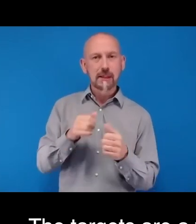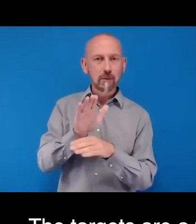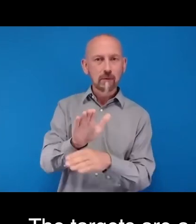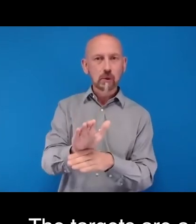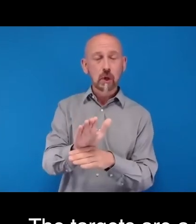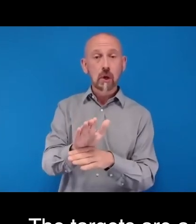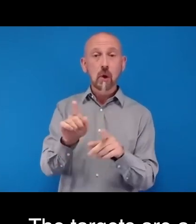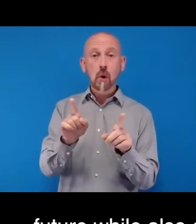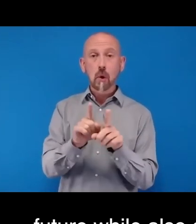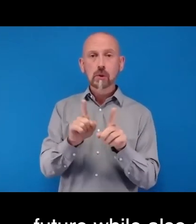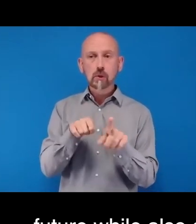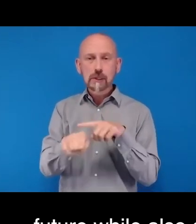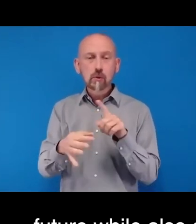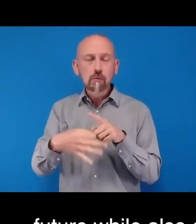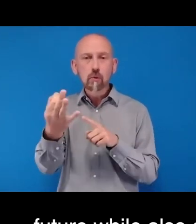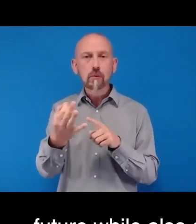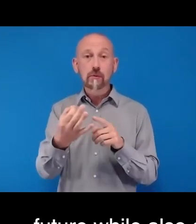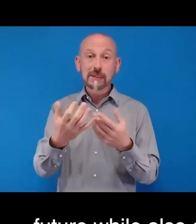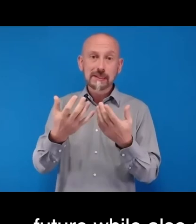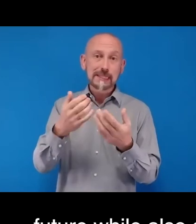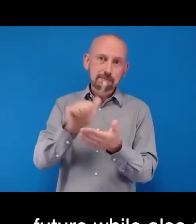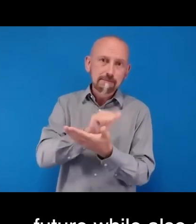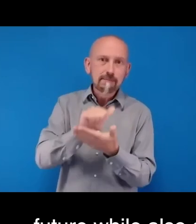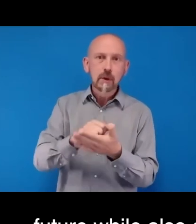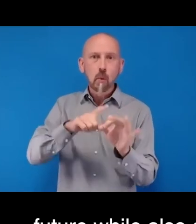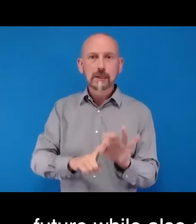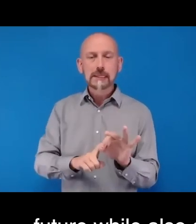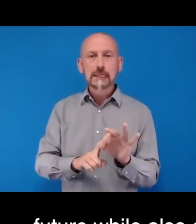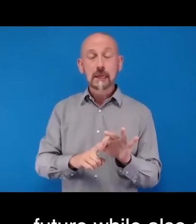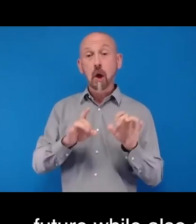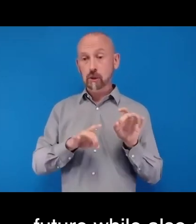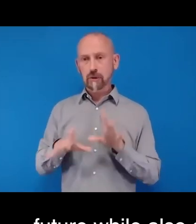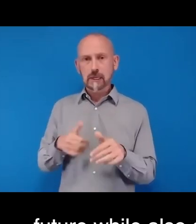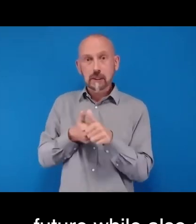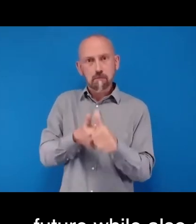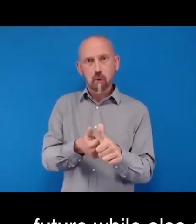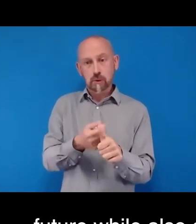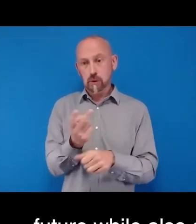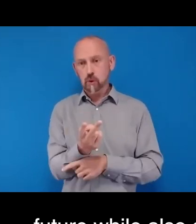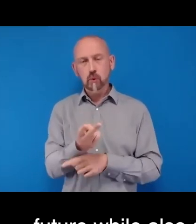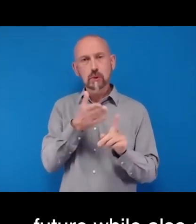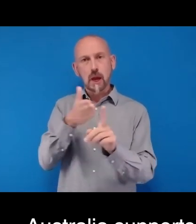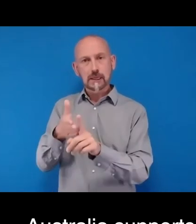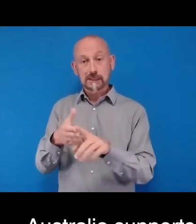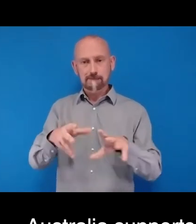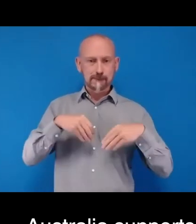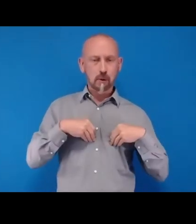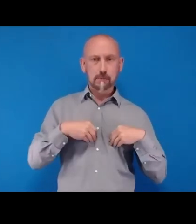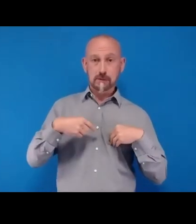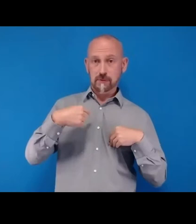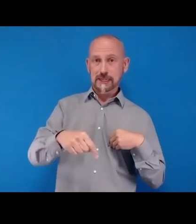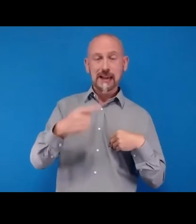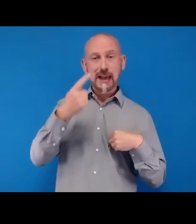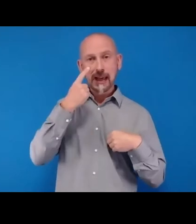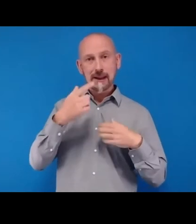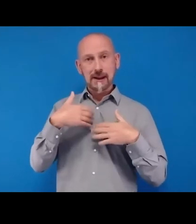quality. Australia supports the adoption of these two targets at the World Health Assembly this week. Our thanks